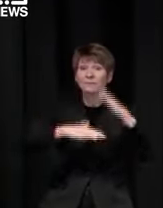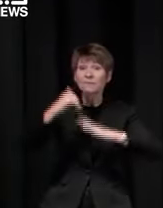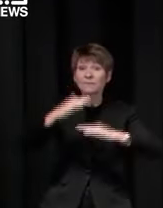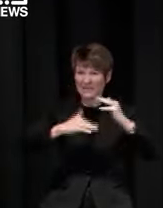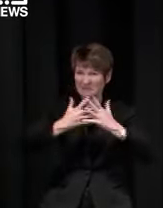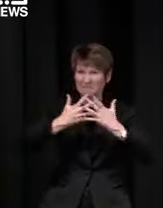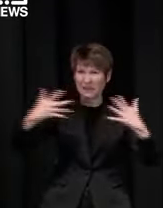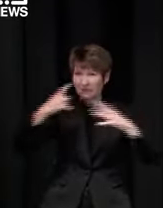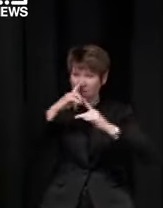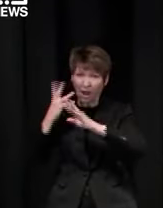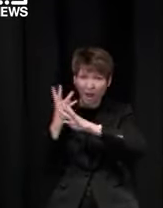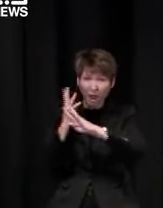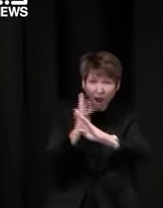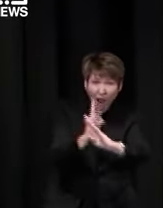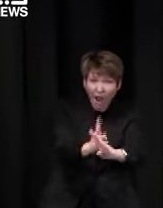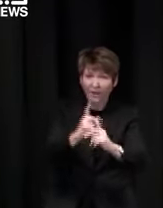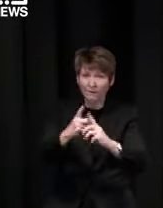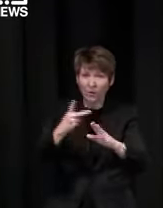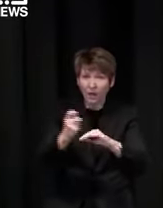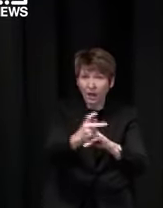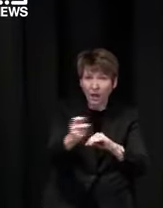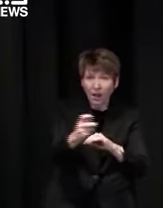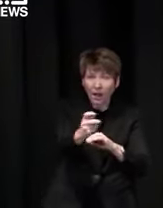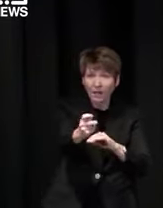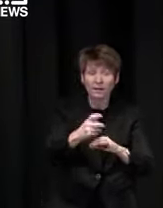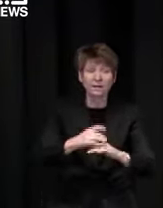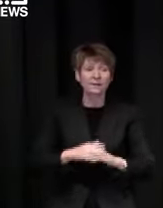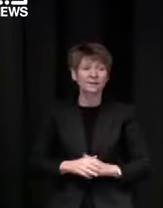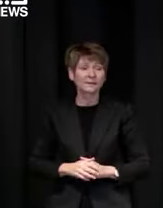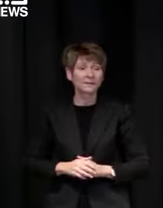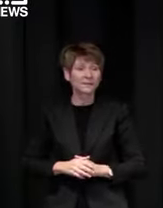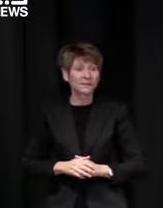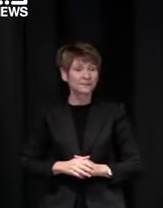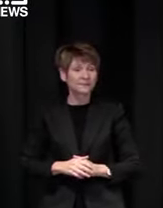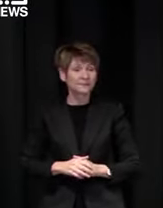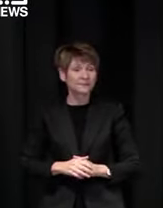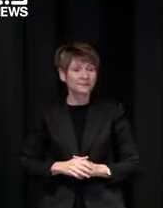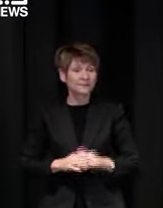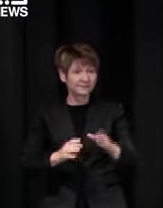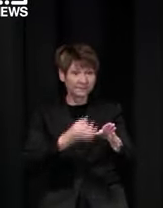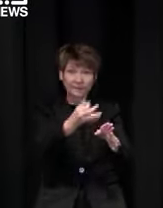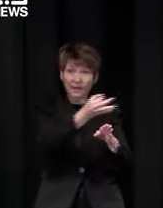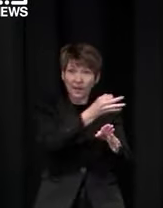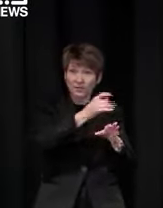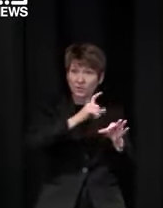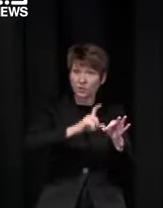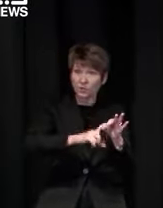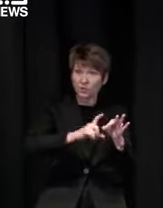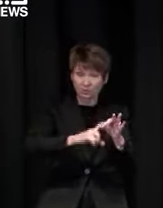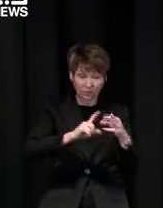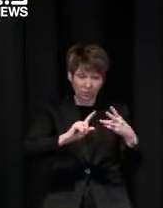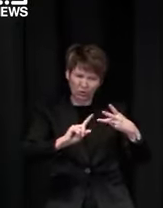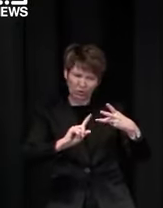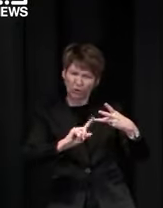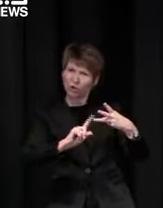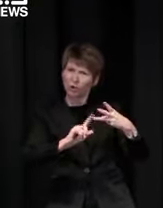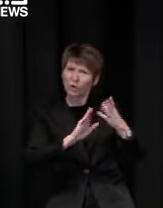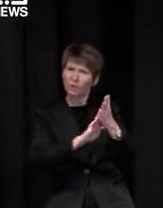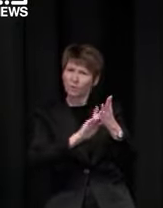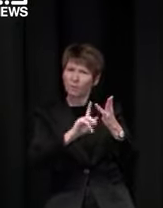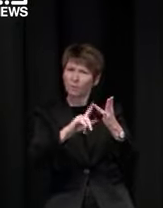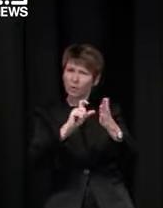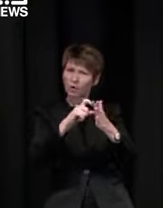manufacturing moderna here then is one way to try and get more um no we've got we've got sufficient supplies the sufficient supplies of